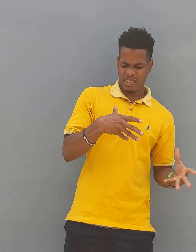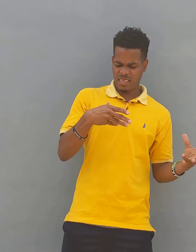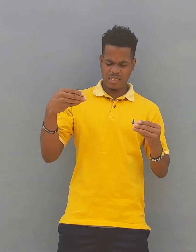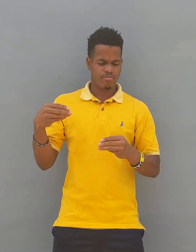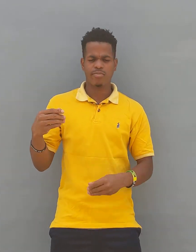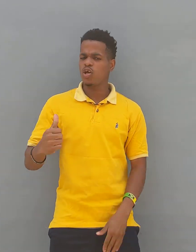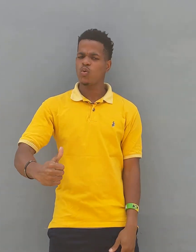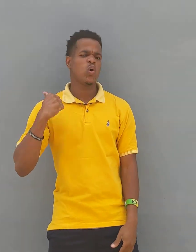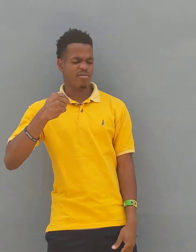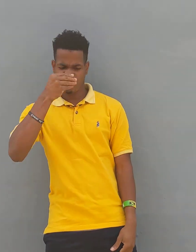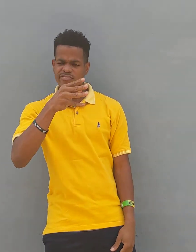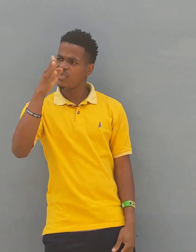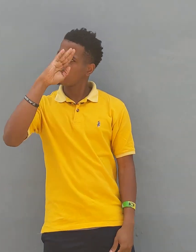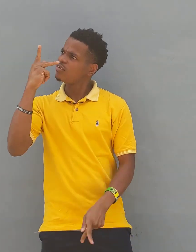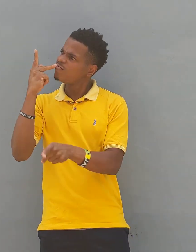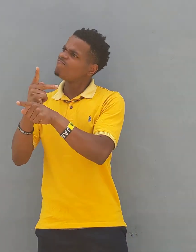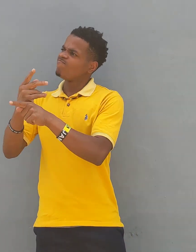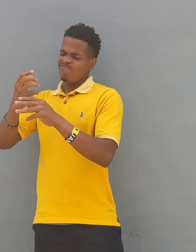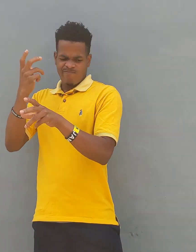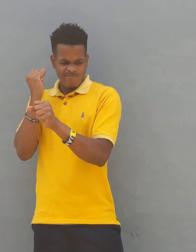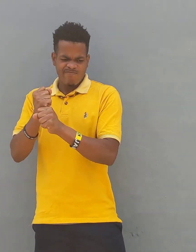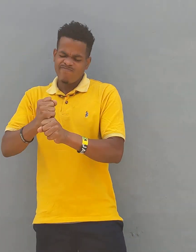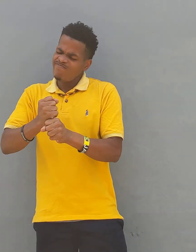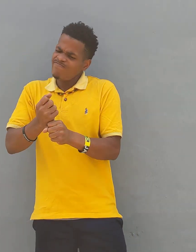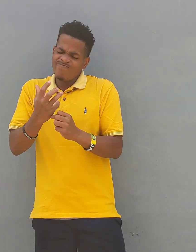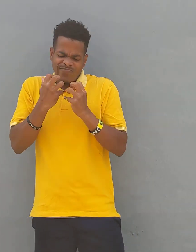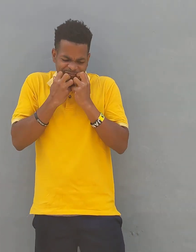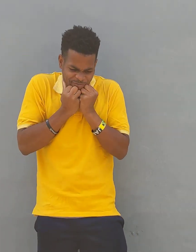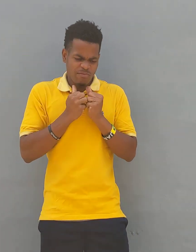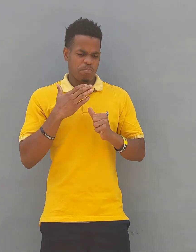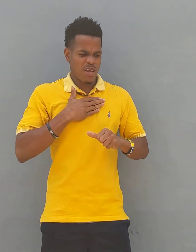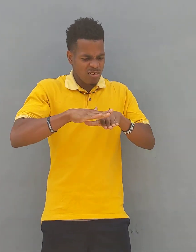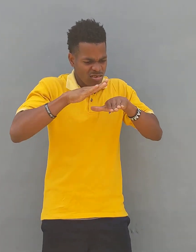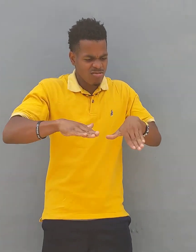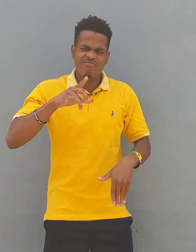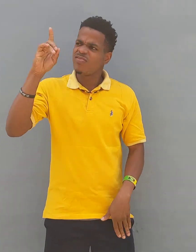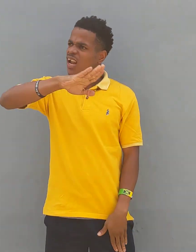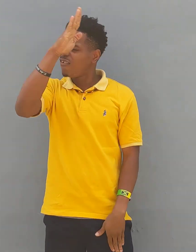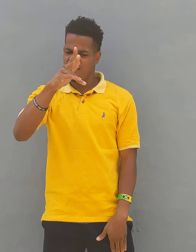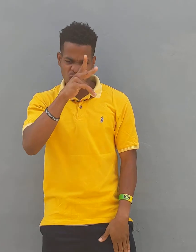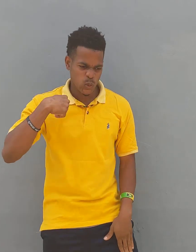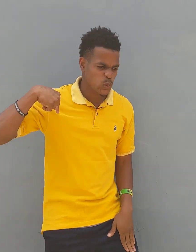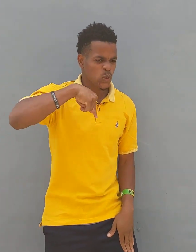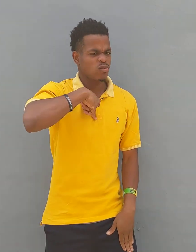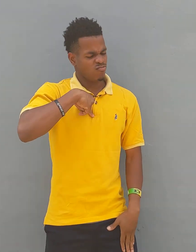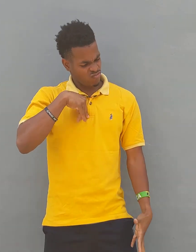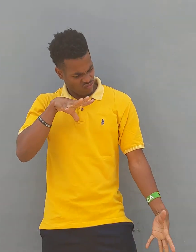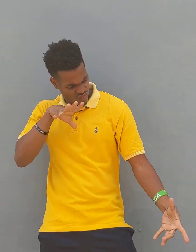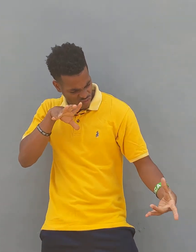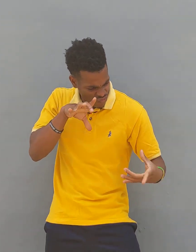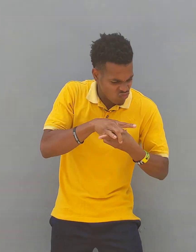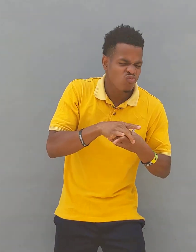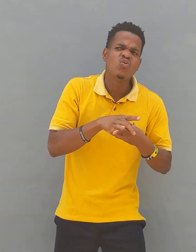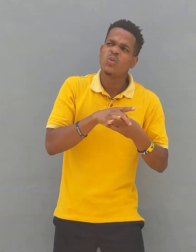know. And God was like, not going to let us leave without sharing with his children and